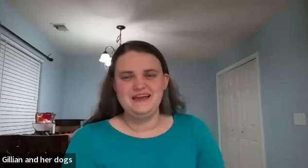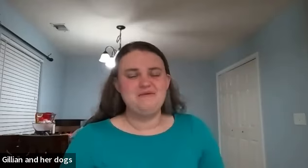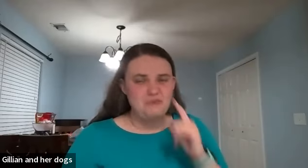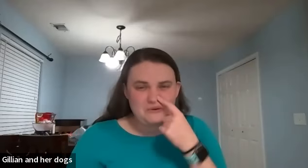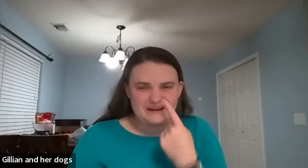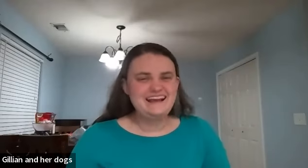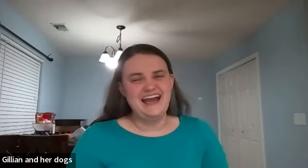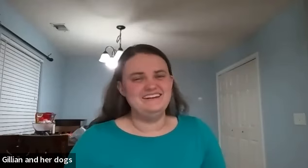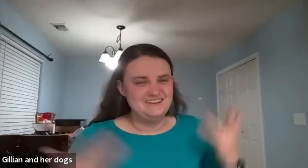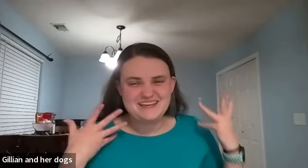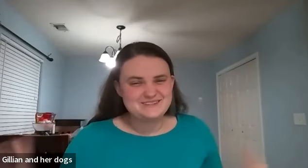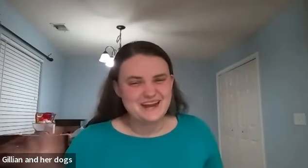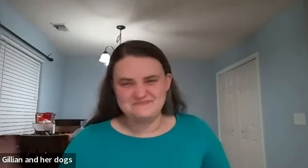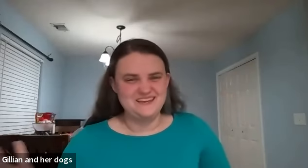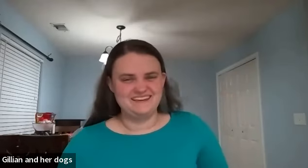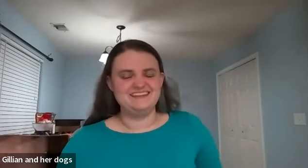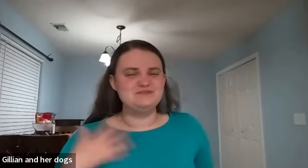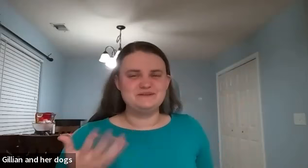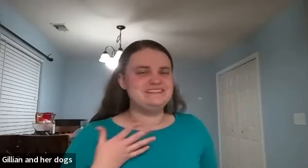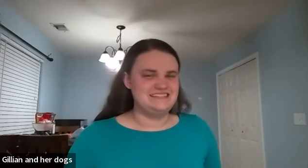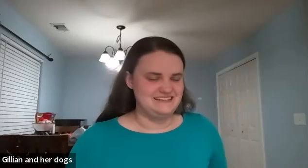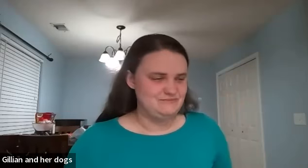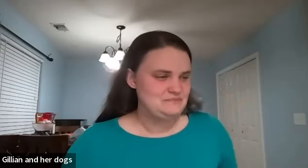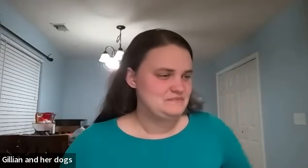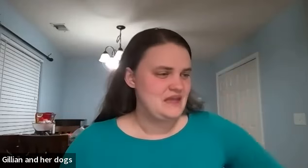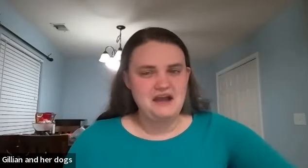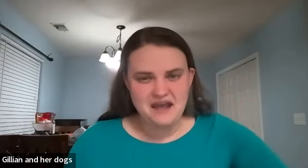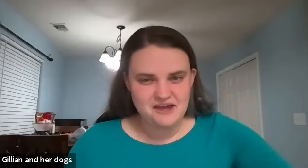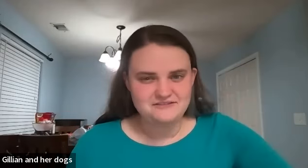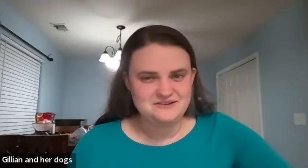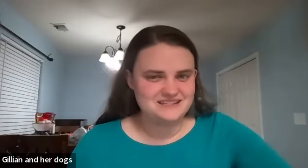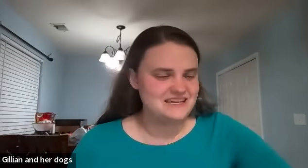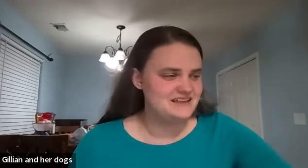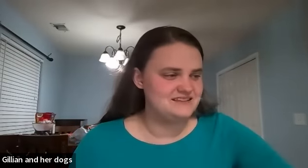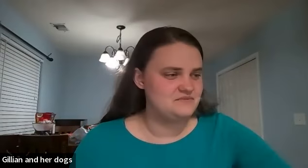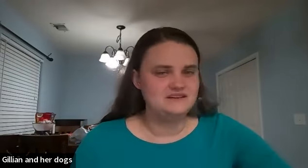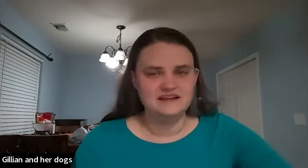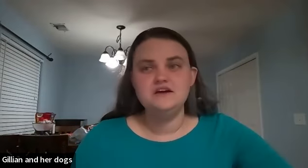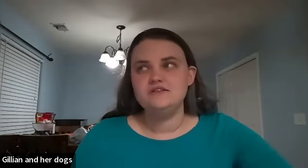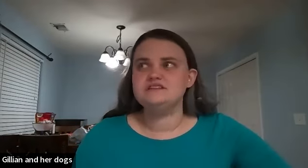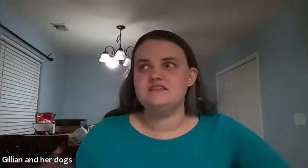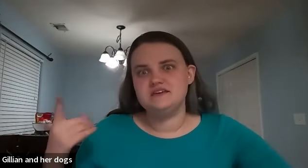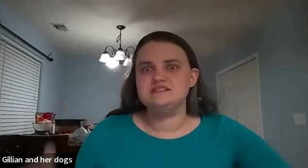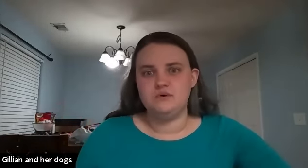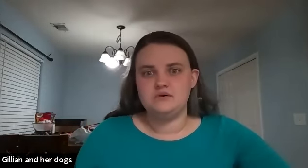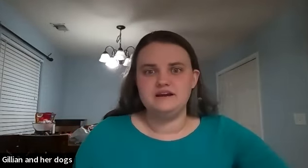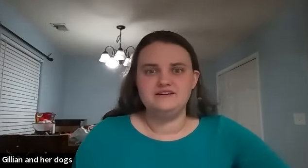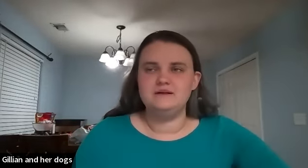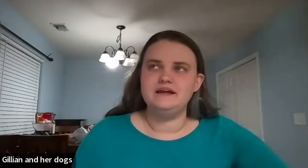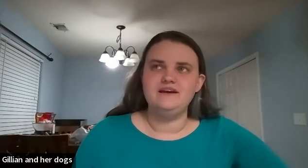boring i don't know that's what i'm thinking that's always what i see i have had a few kids say something like they'll say this is boring or and i'm like